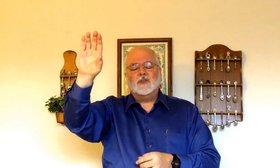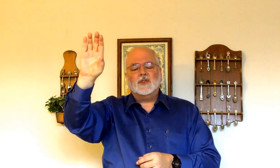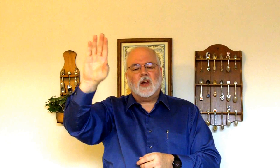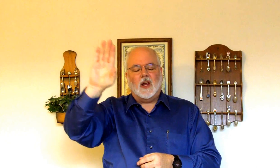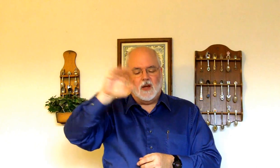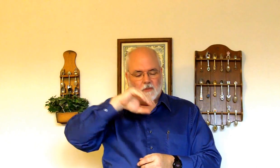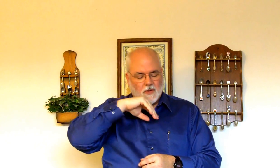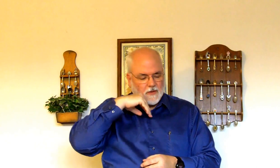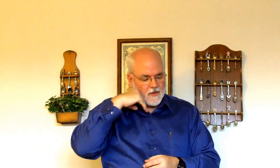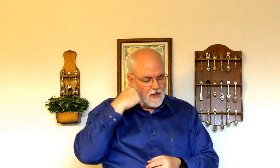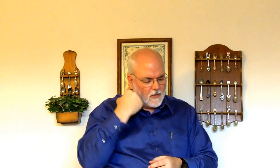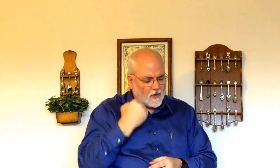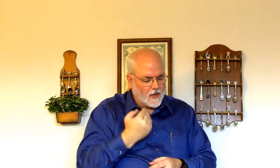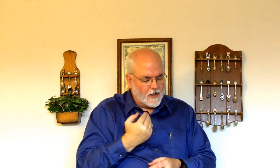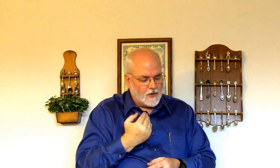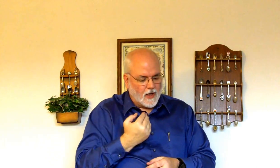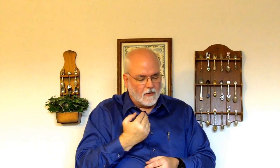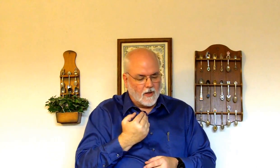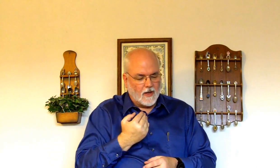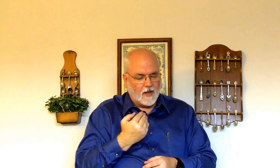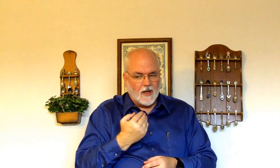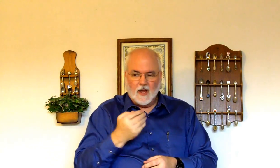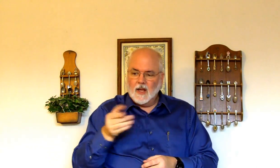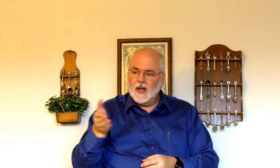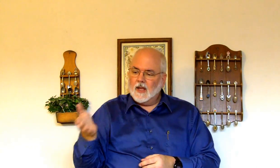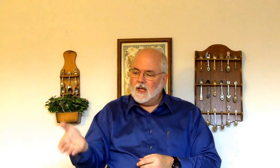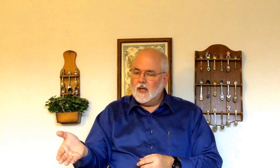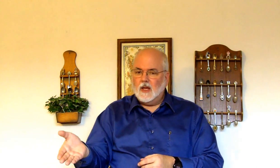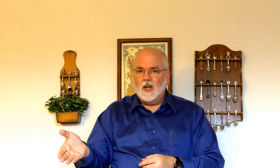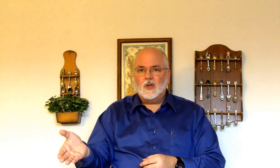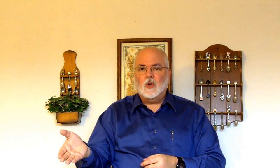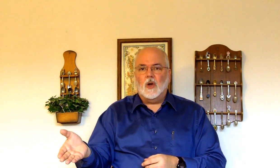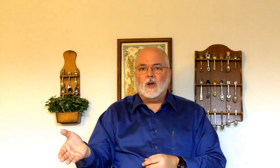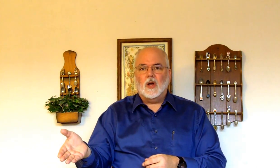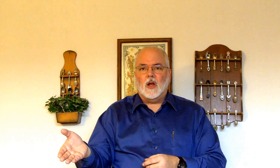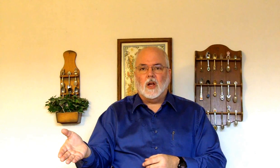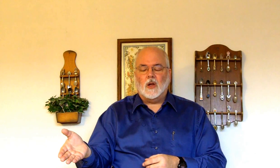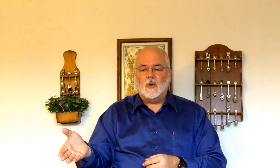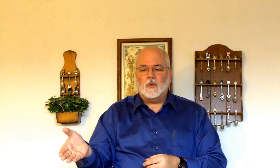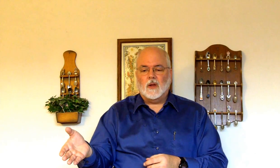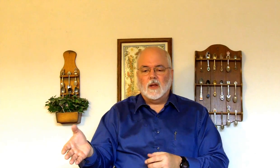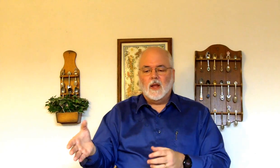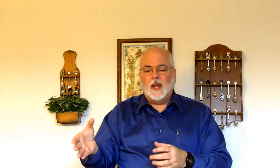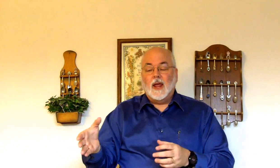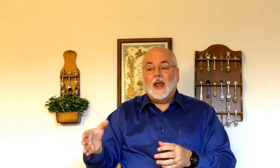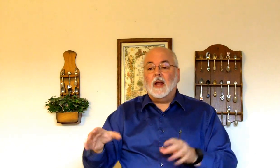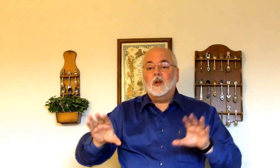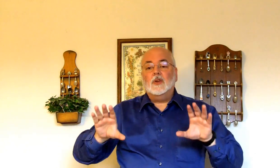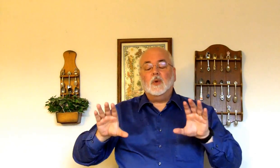shame. Or he did shame. He. Took. Alone. And you can do.